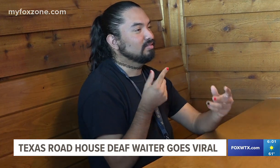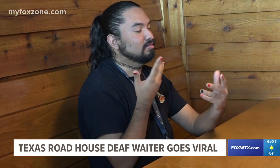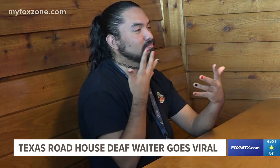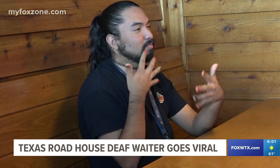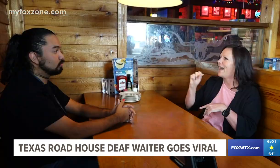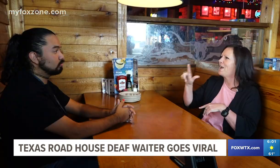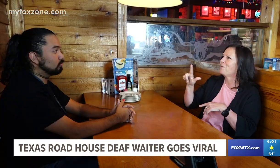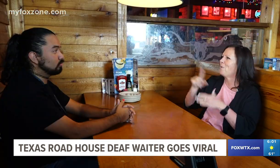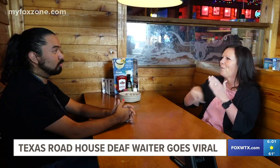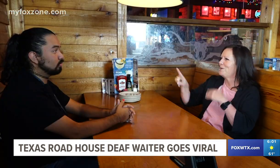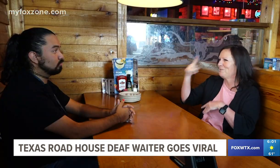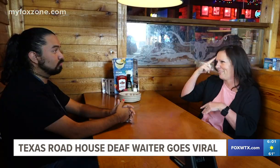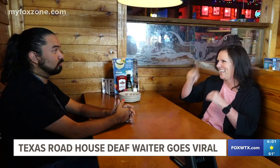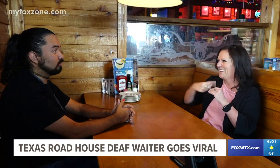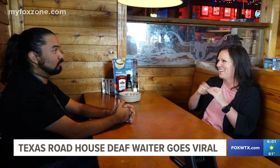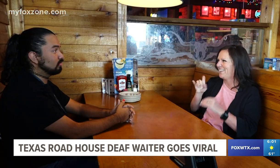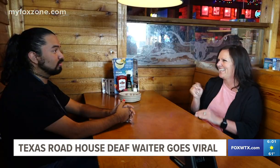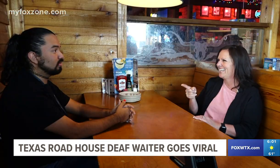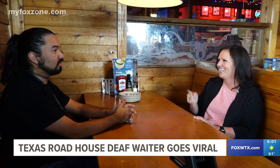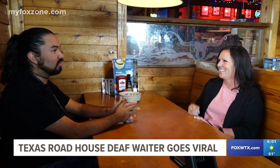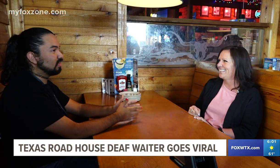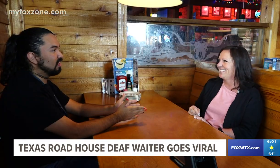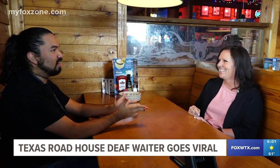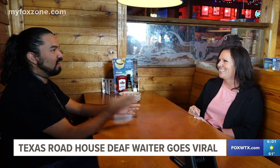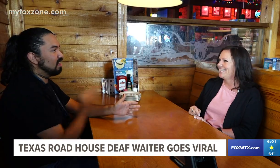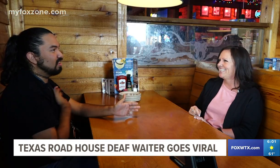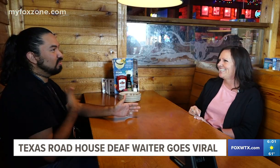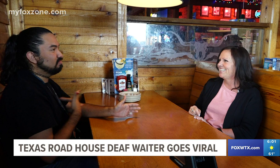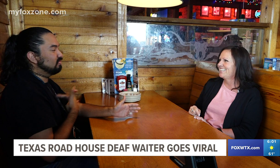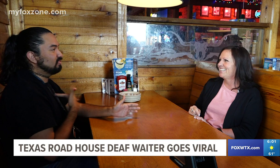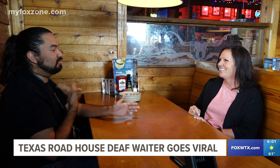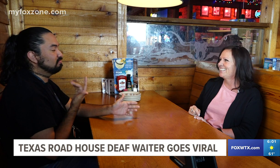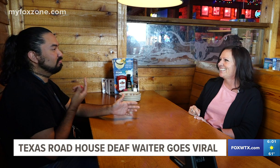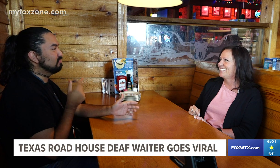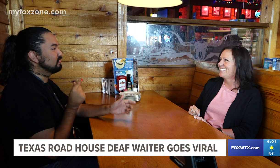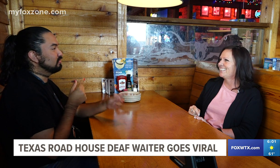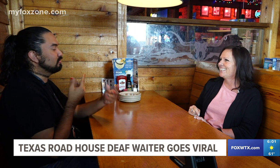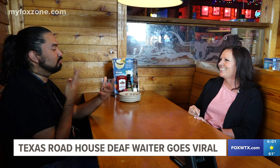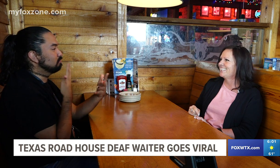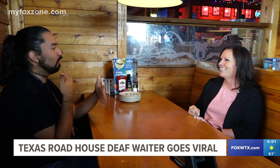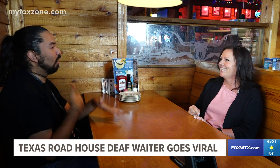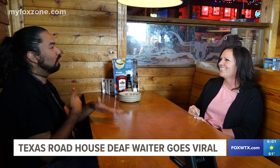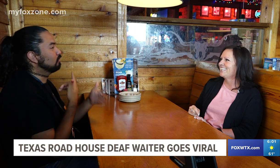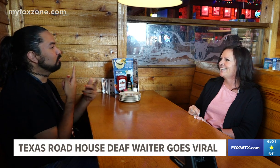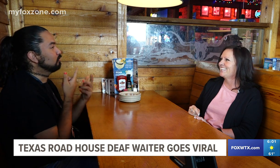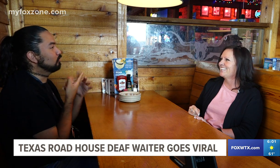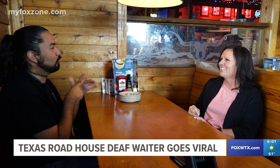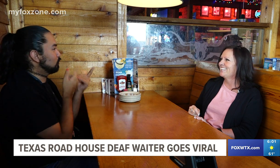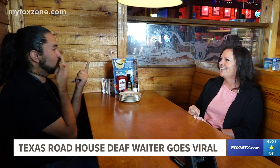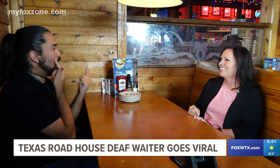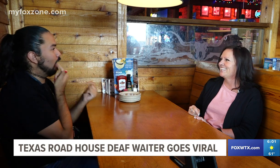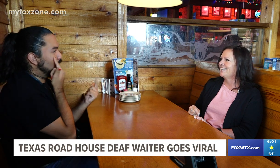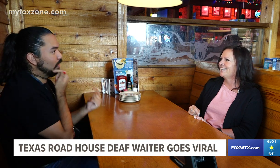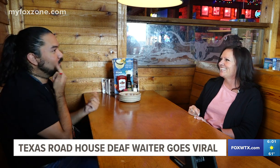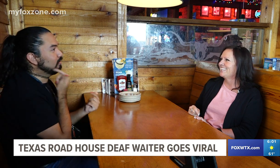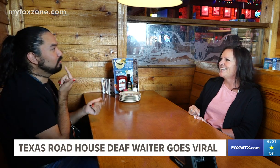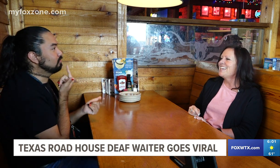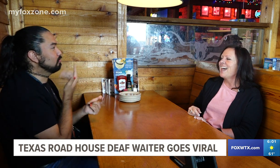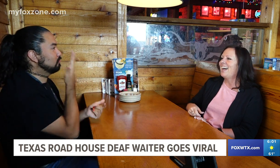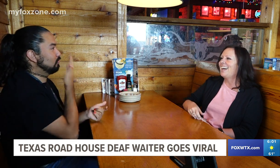American Sign Language interpreter Gina Bolden, we were able to communicate. Briseño says going viral was a surprise. I